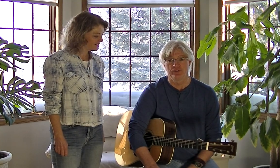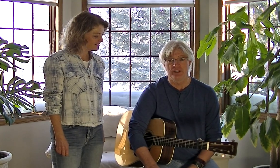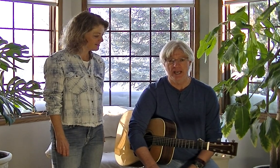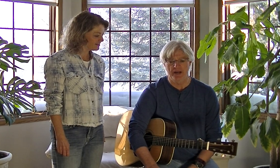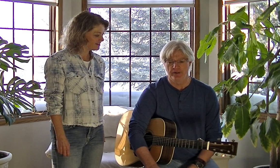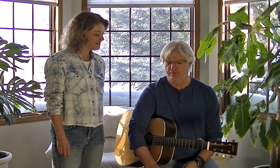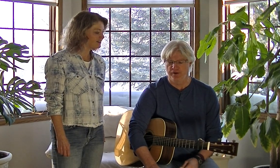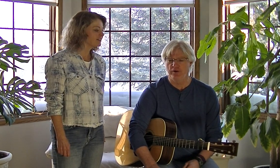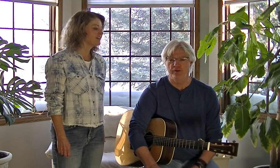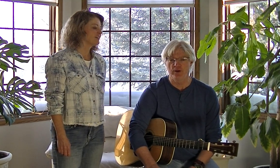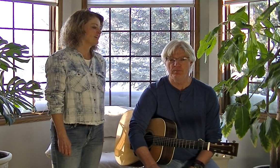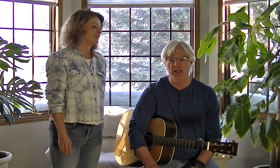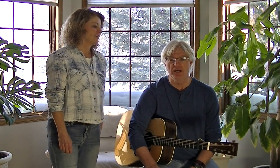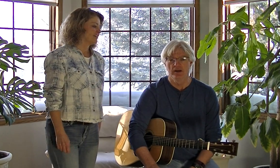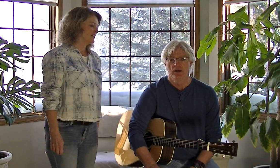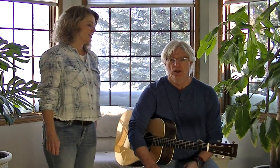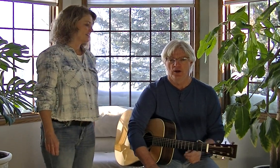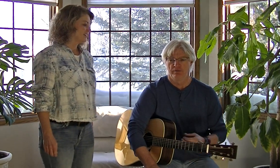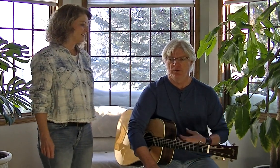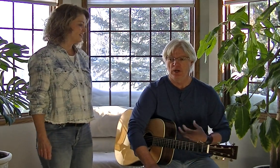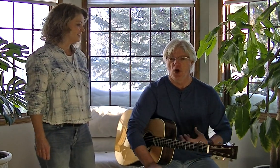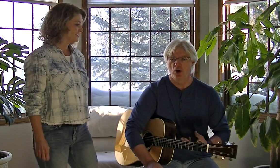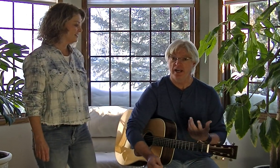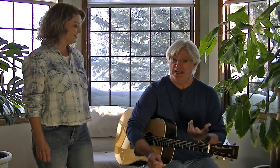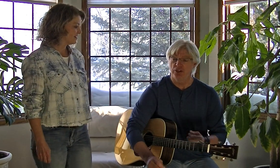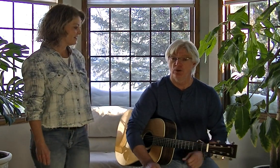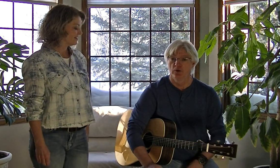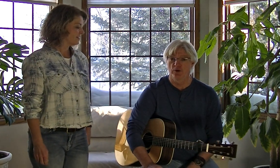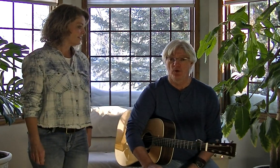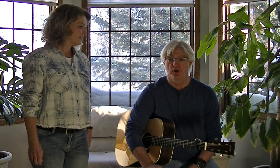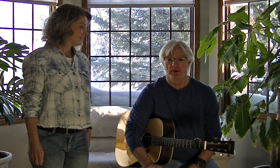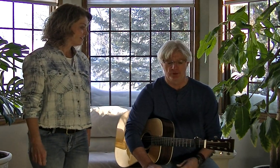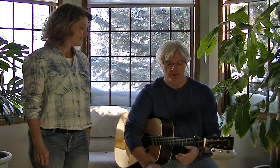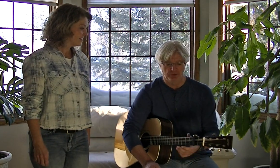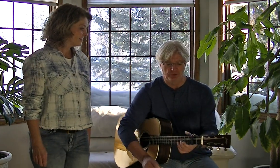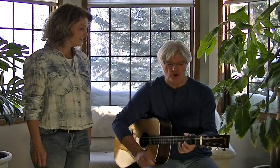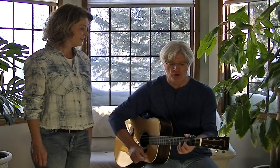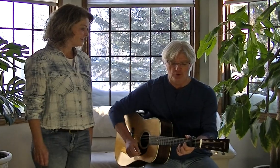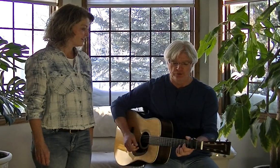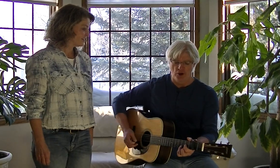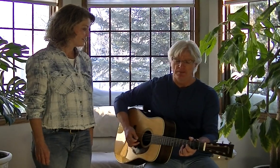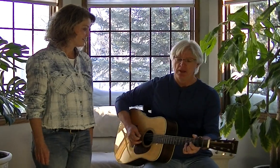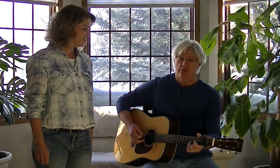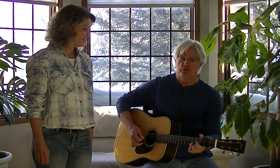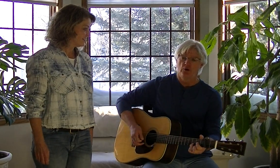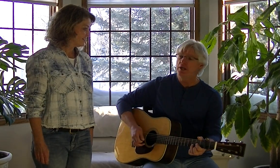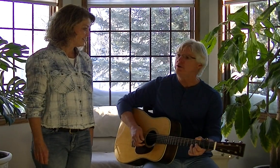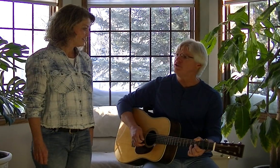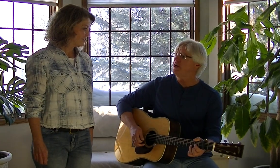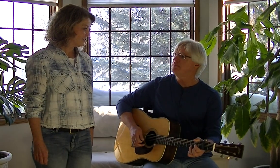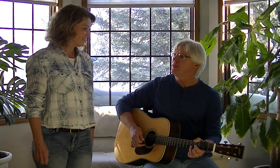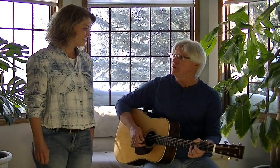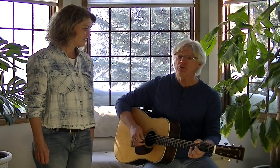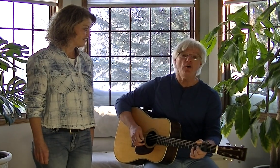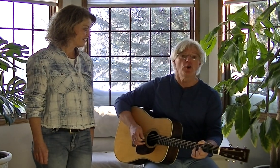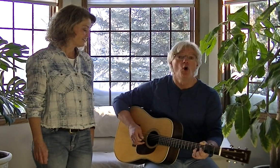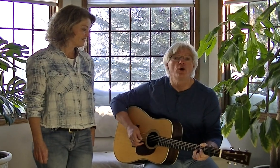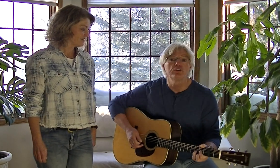in Canada. They're very, very big, got a very long neck and you'll learn more about them as the song goes on. So here's how the chorus